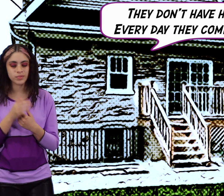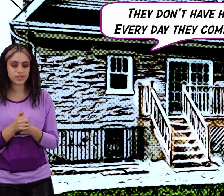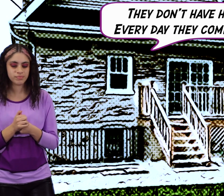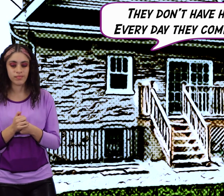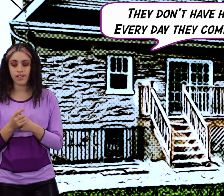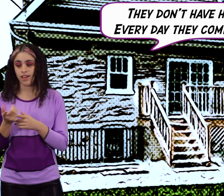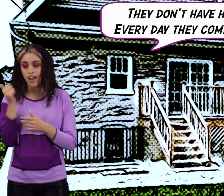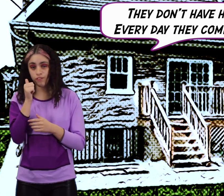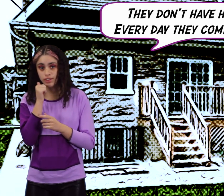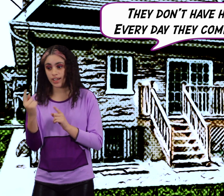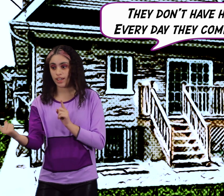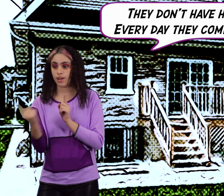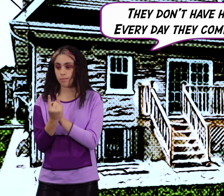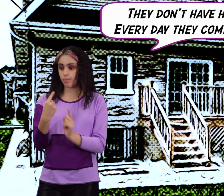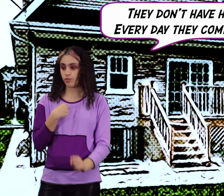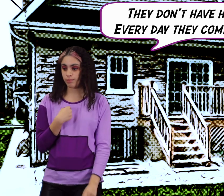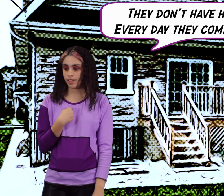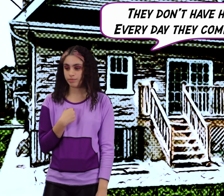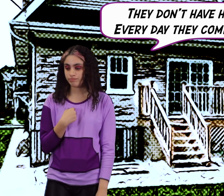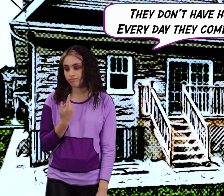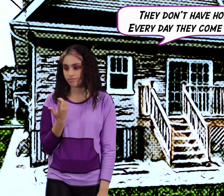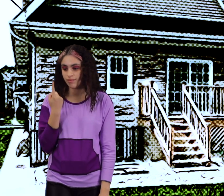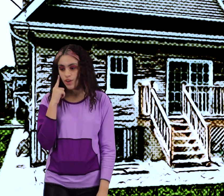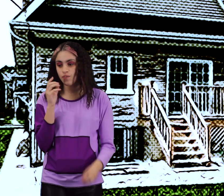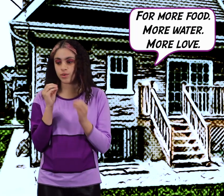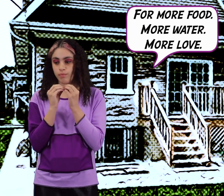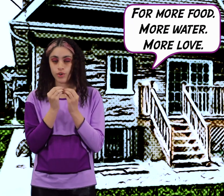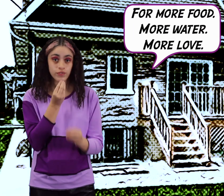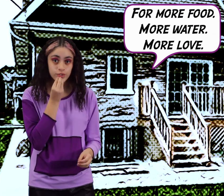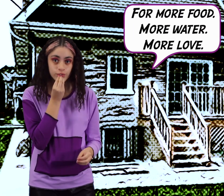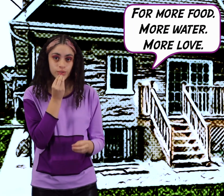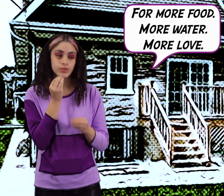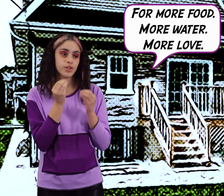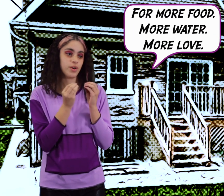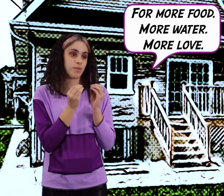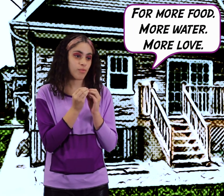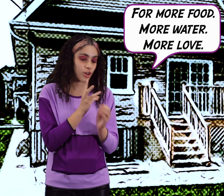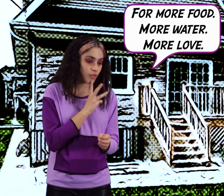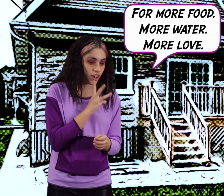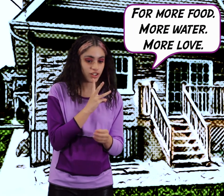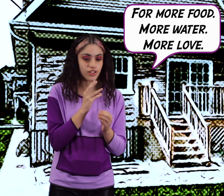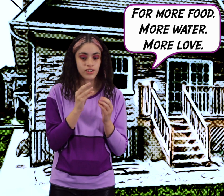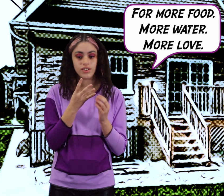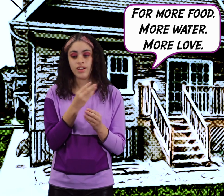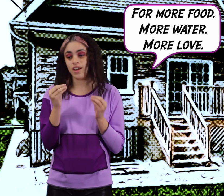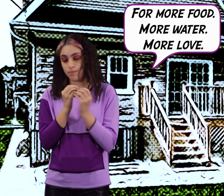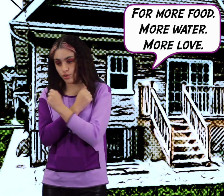every day they come up to me for more food water and more